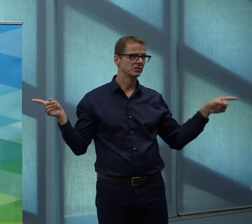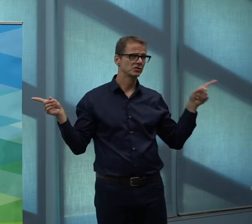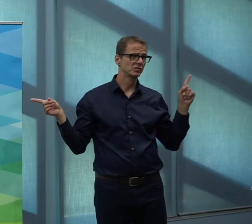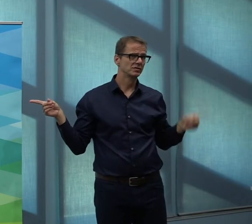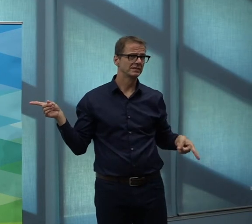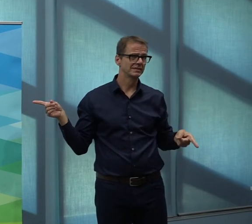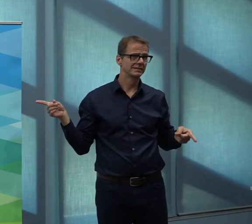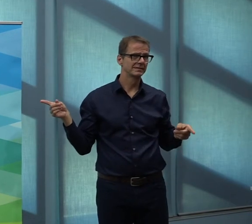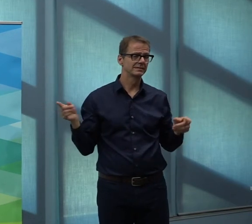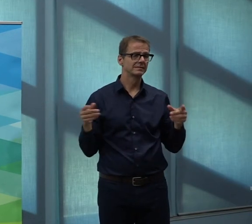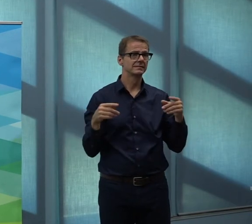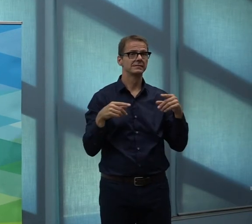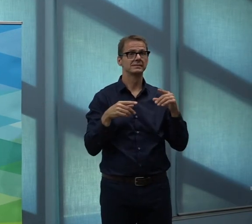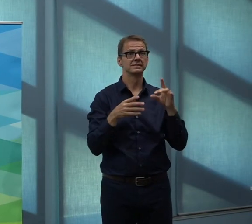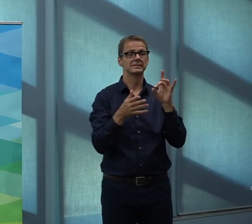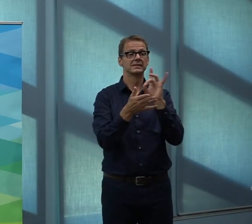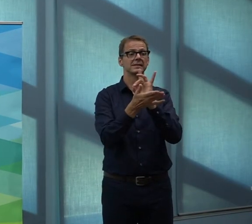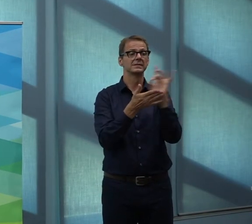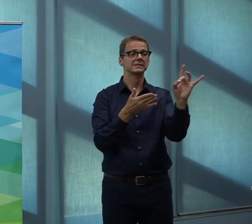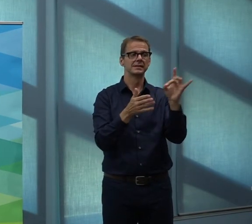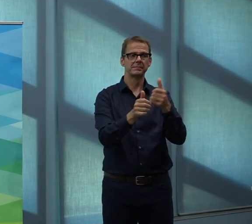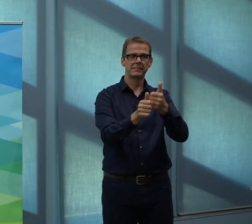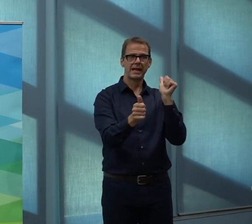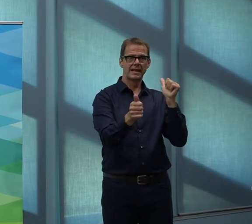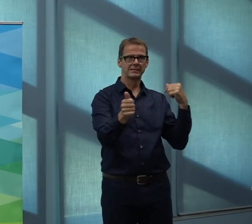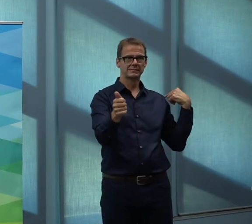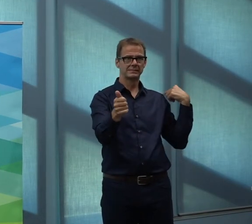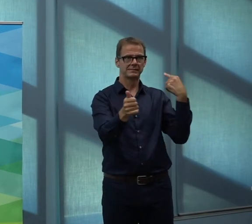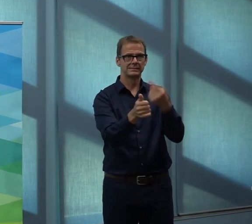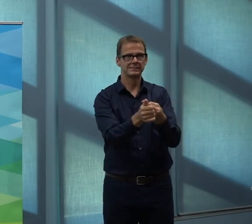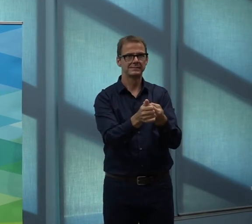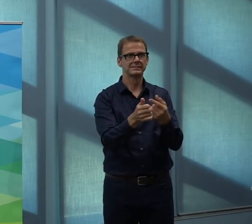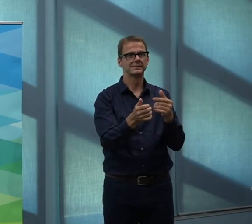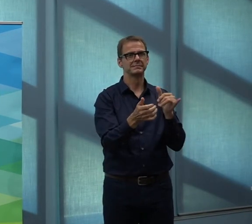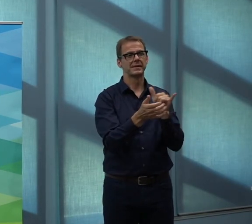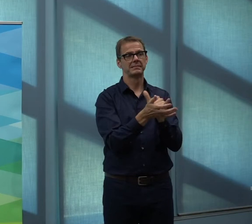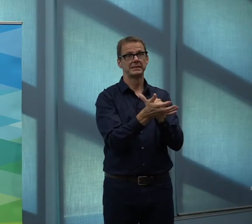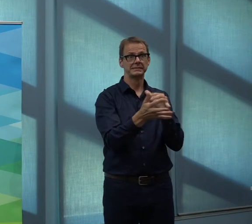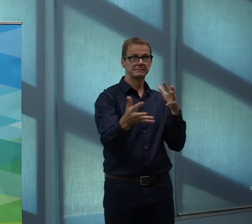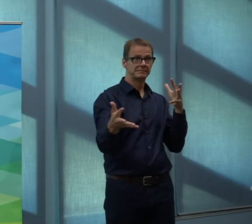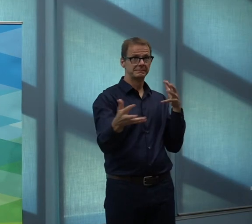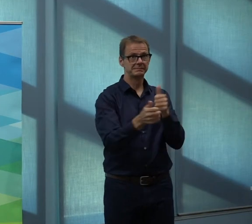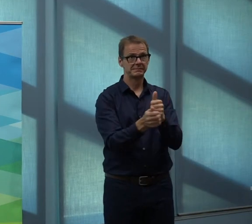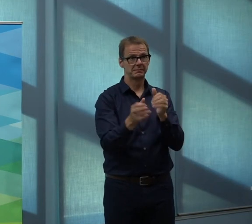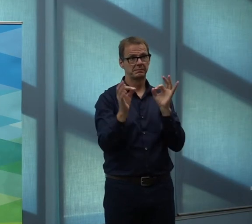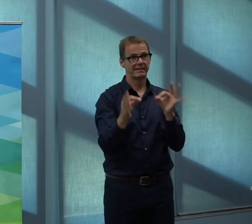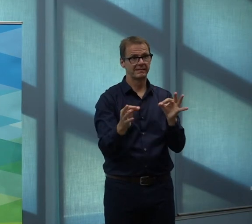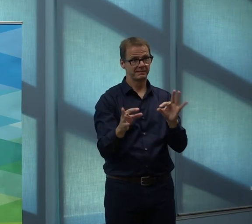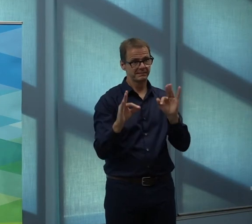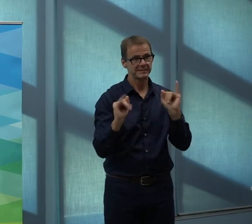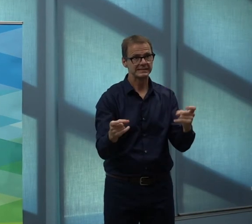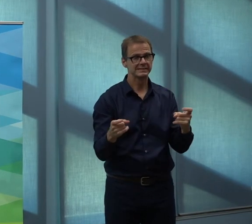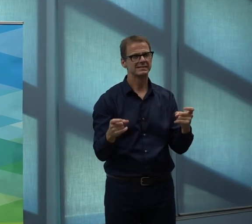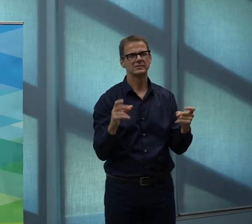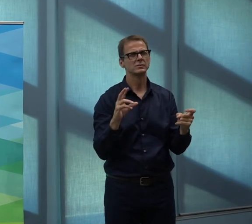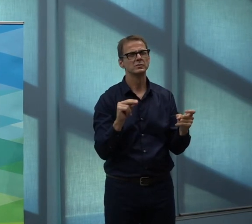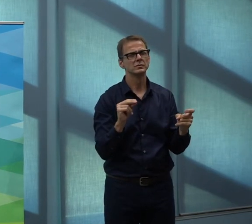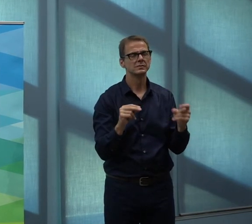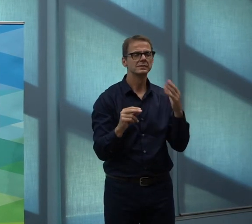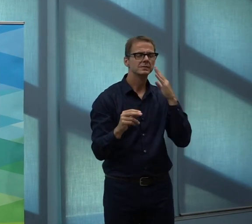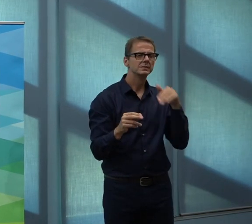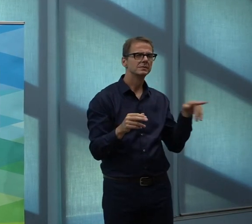point where we can't catch up. We do know that, of course, when dandelions go to seed, they will reseed.